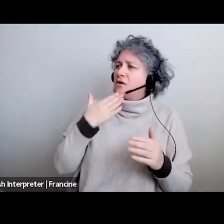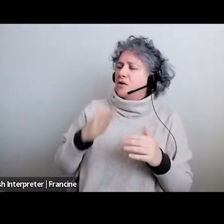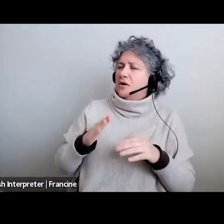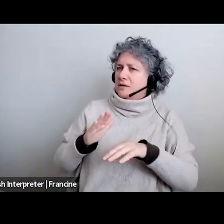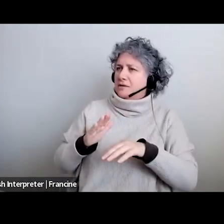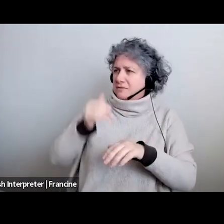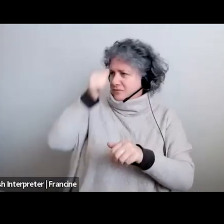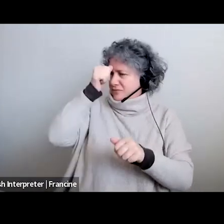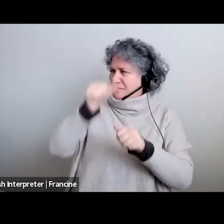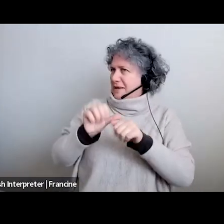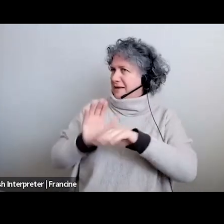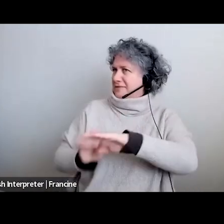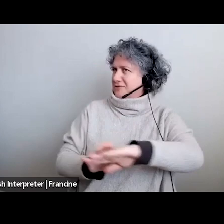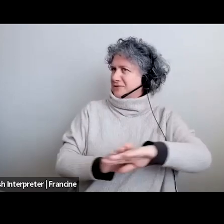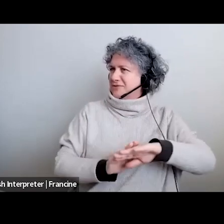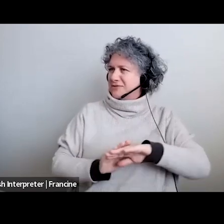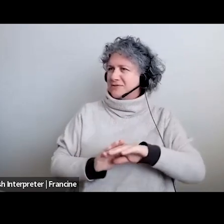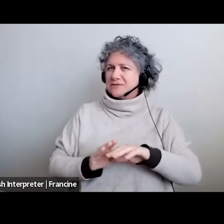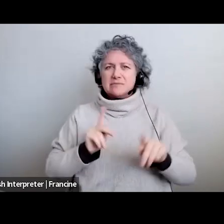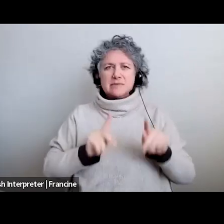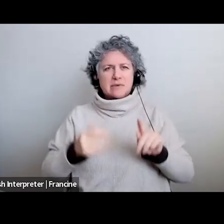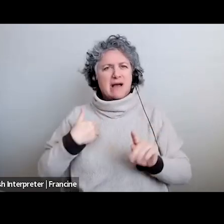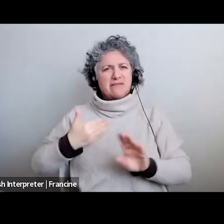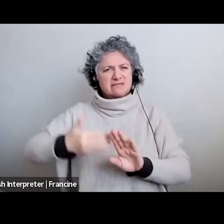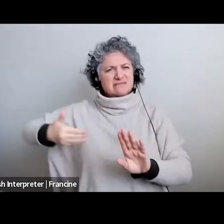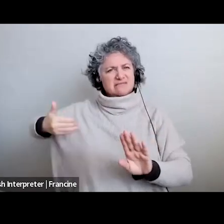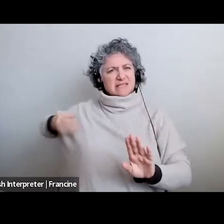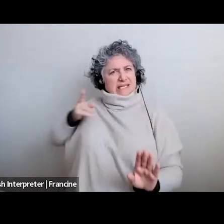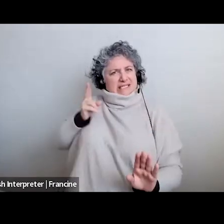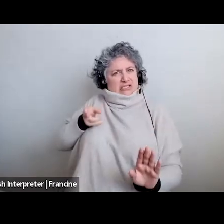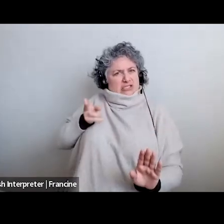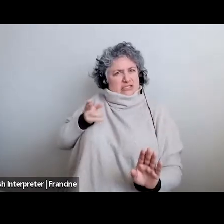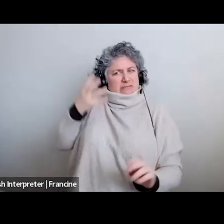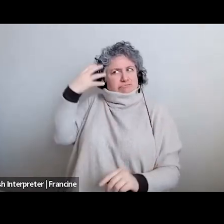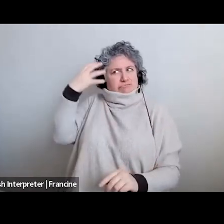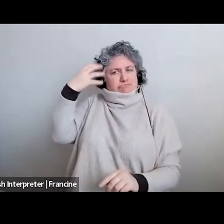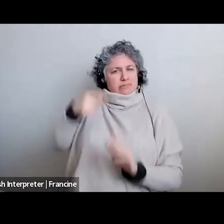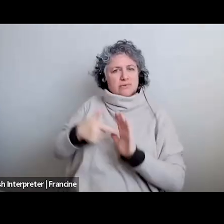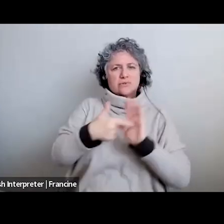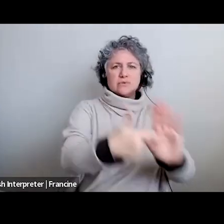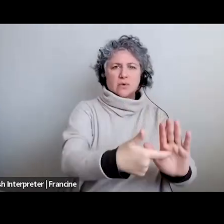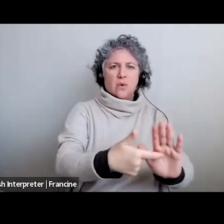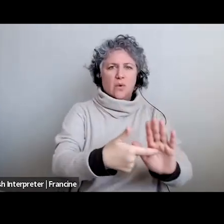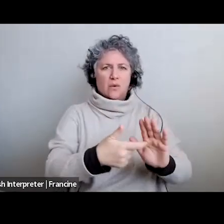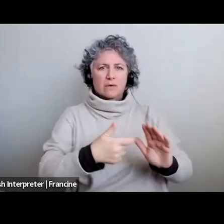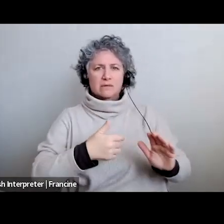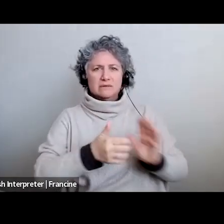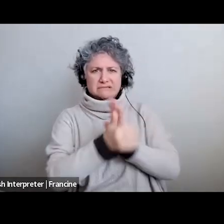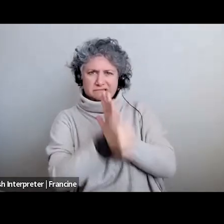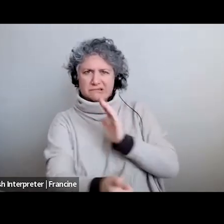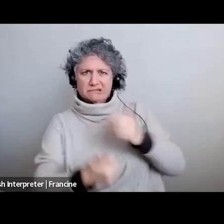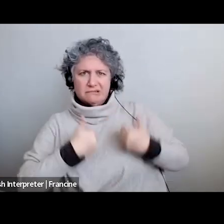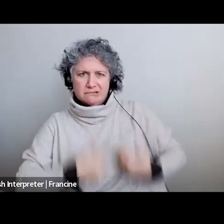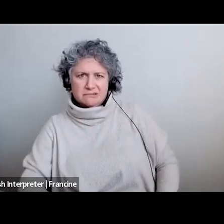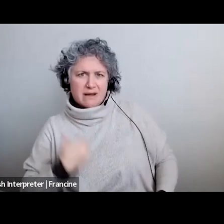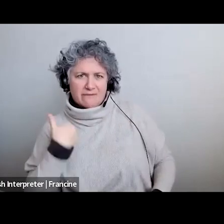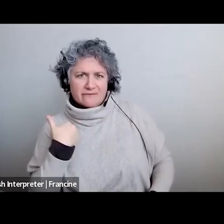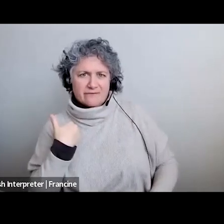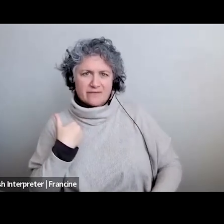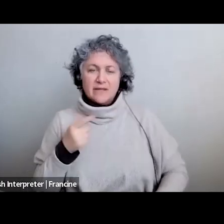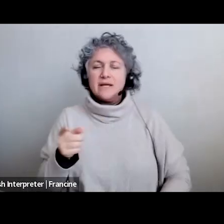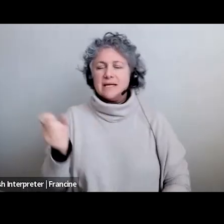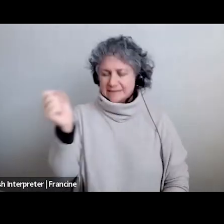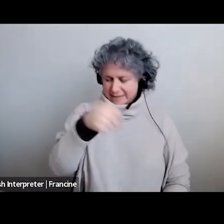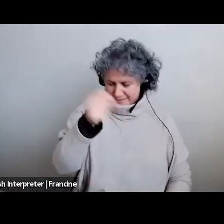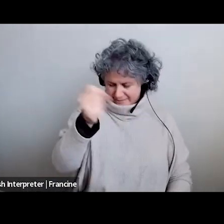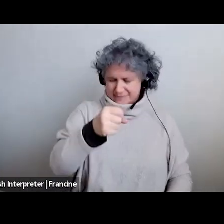have material pre-existing material that they can submit that as a way to showcase who they are yes i think that's a that's a great thing